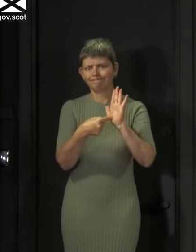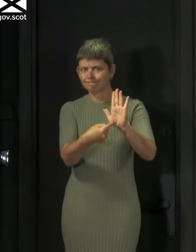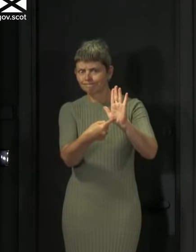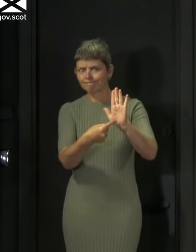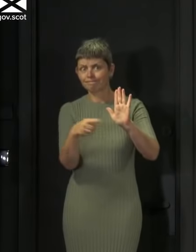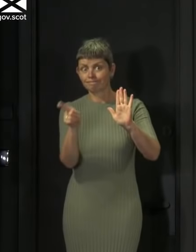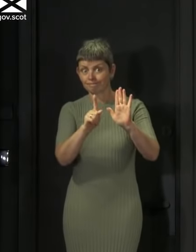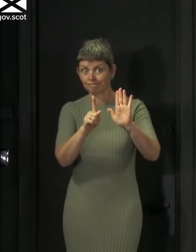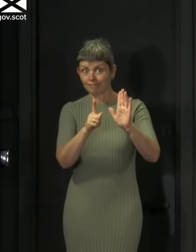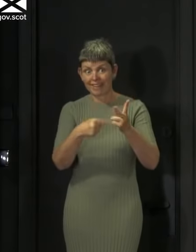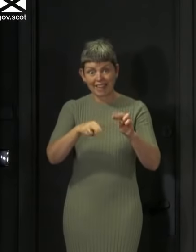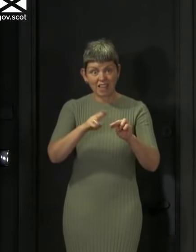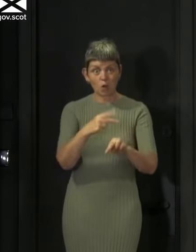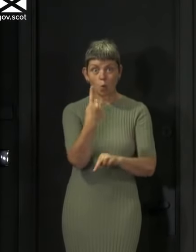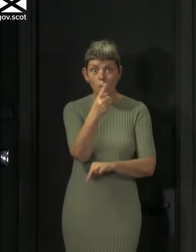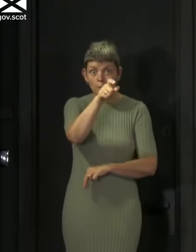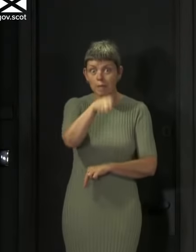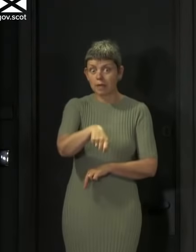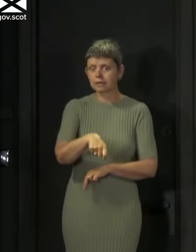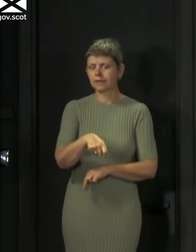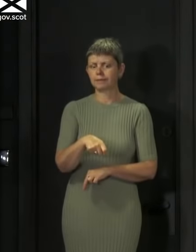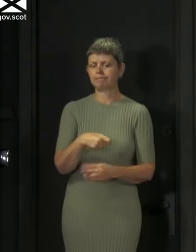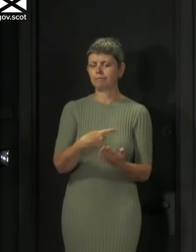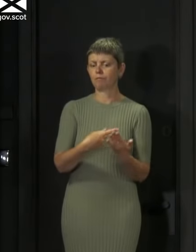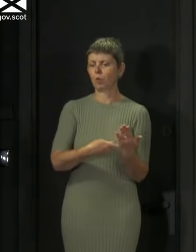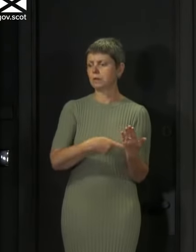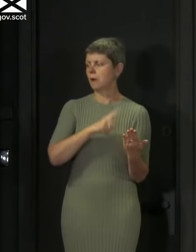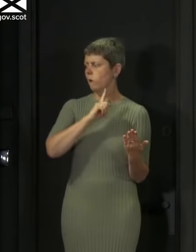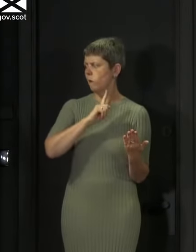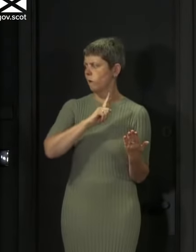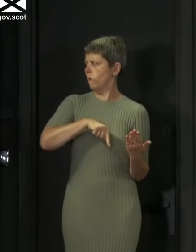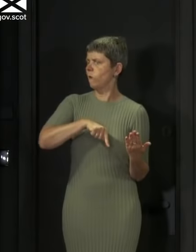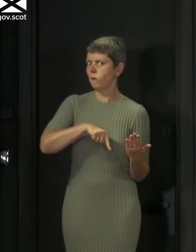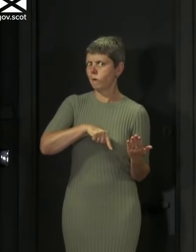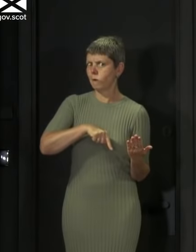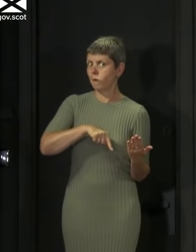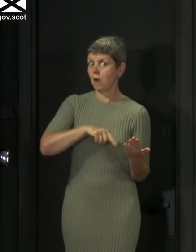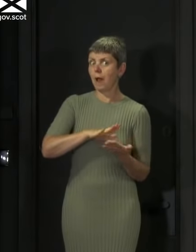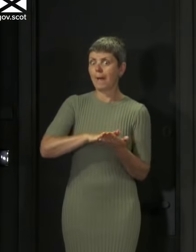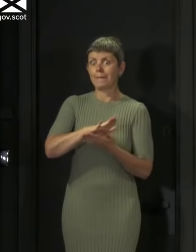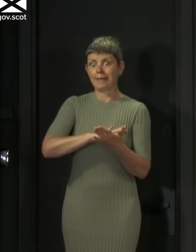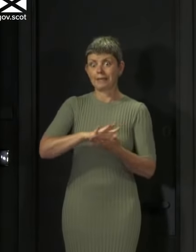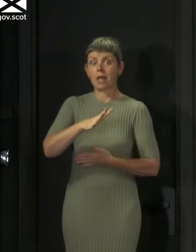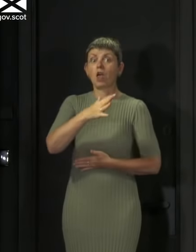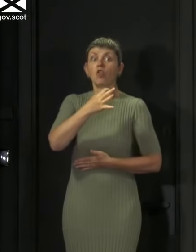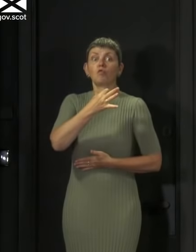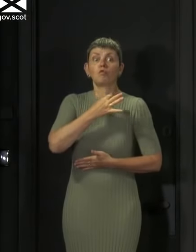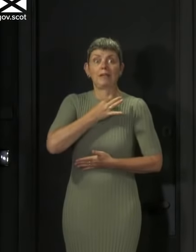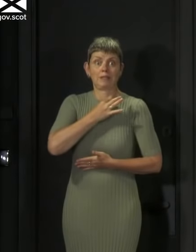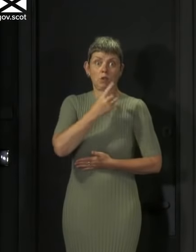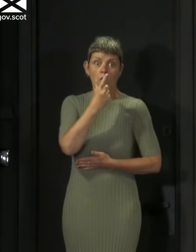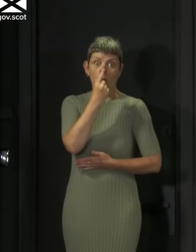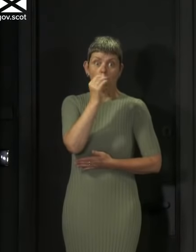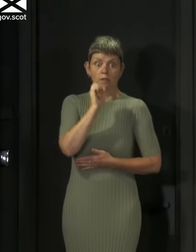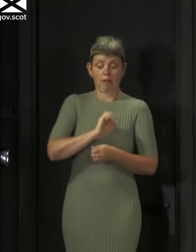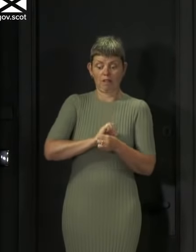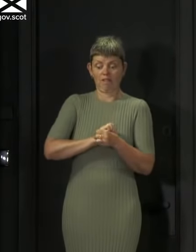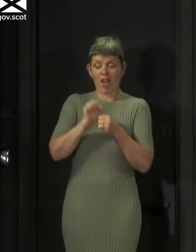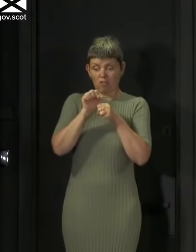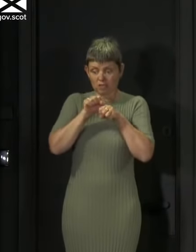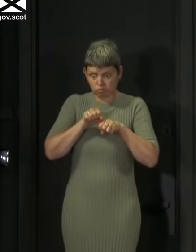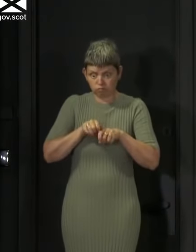one of us fails to abide by the rules we put others at risk and we give this virus the chance to come roaring back again.